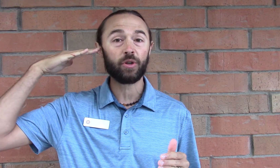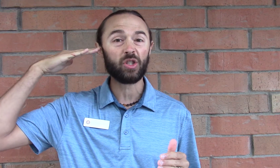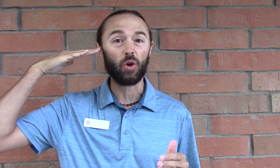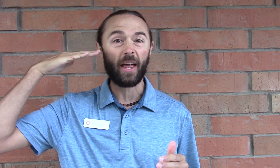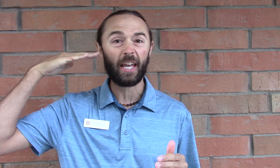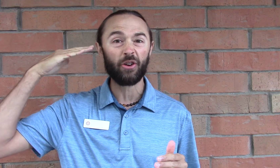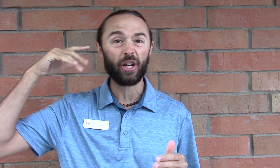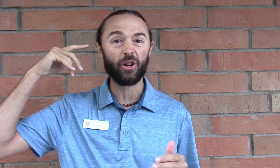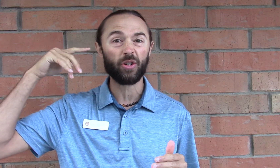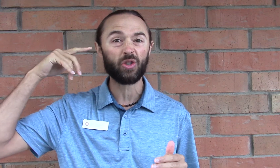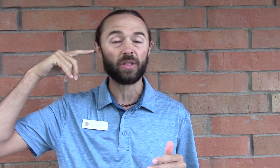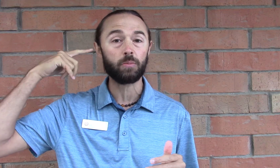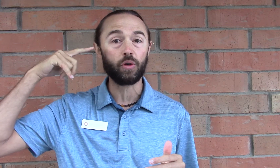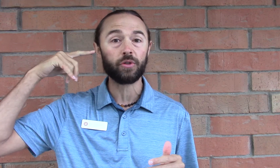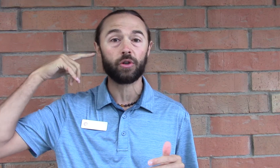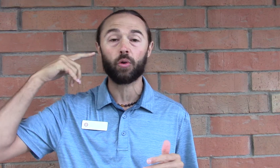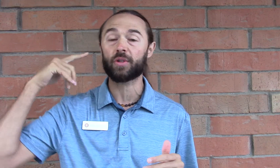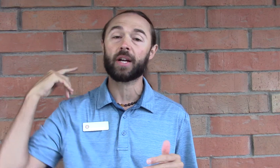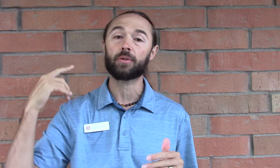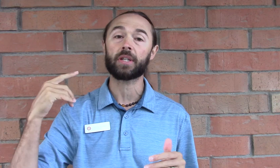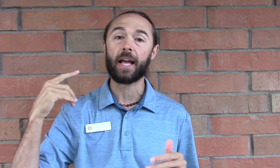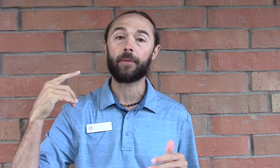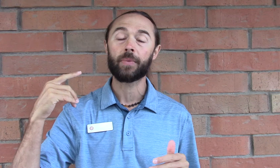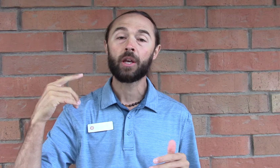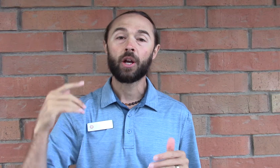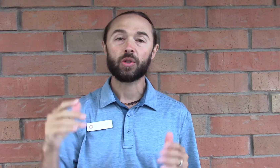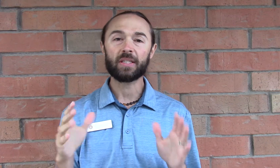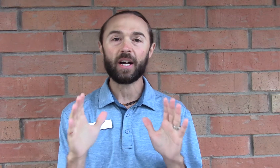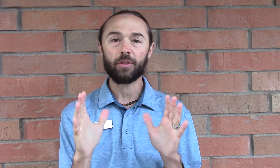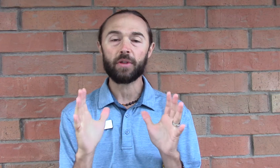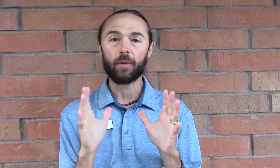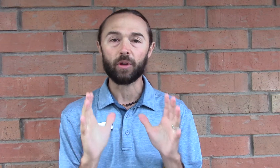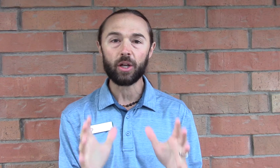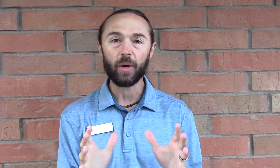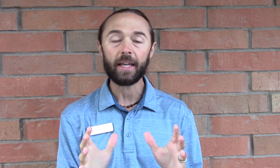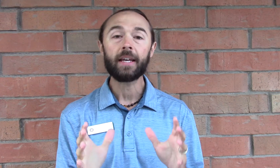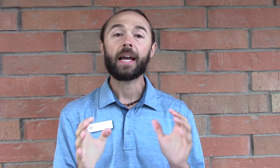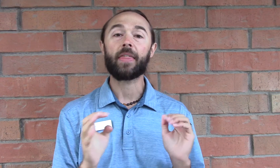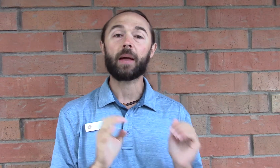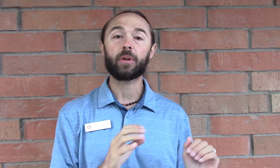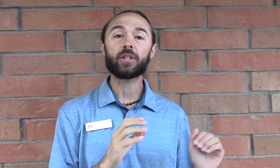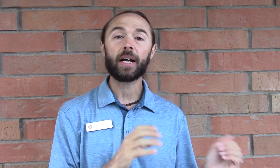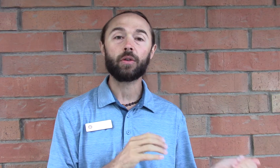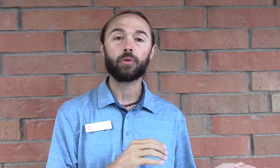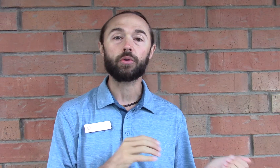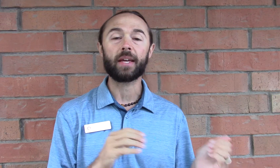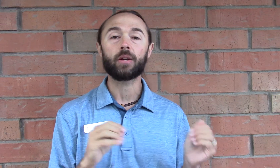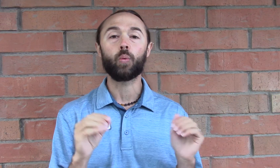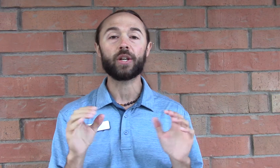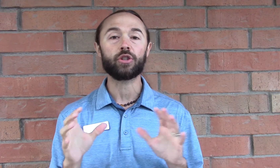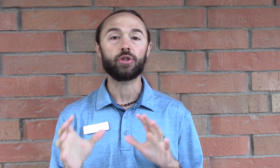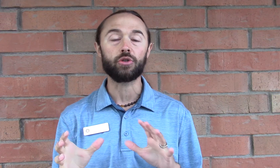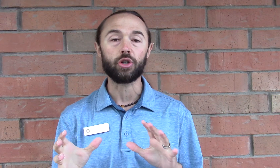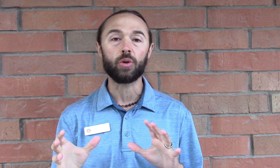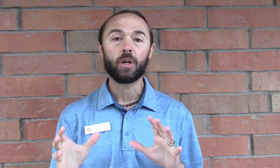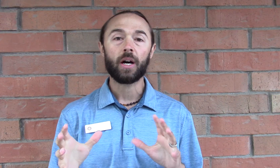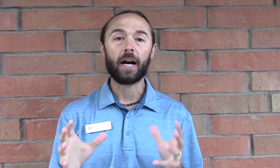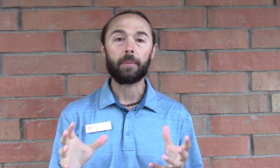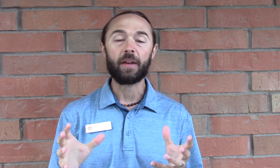crystal that inner ear crystal is moved to your horizontal canal. So let's talk through that really quick and then I'm going to talk you through then what should you do if